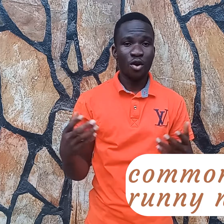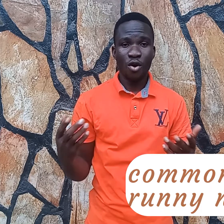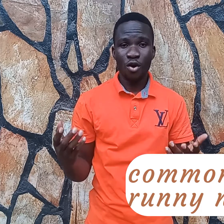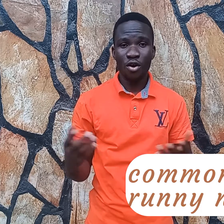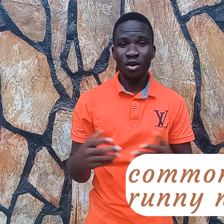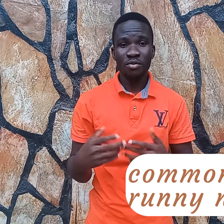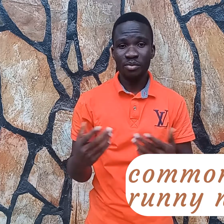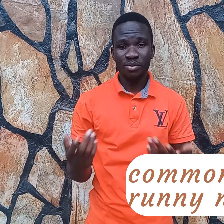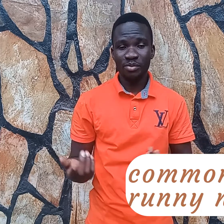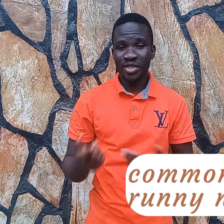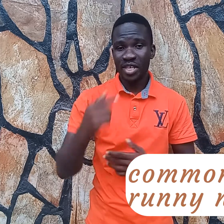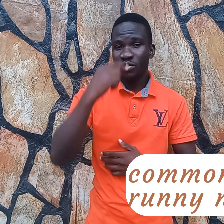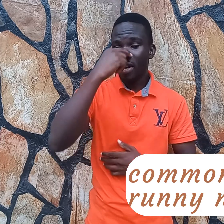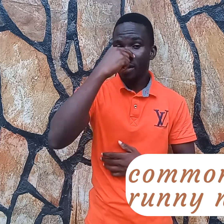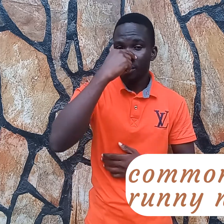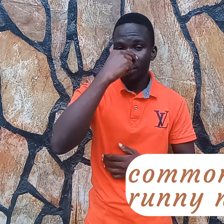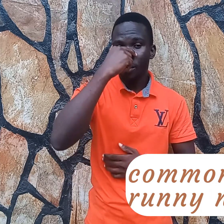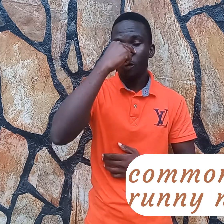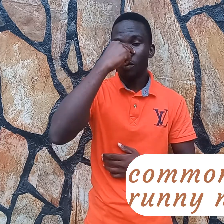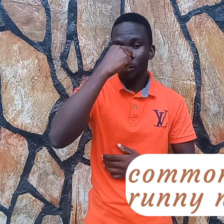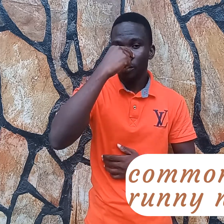or we say running nose or common cold